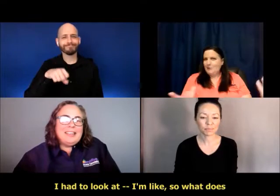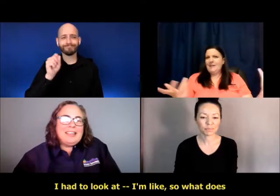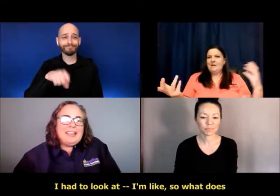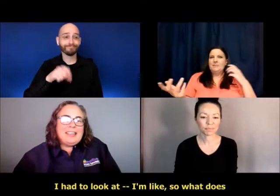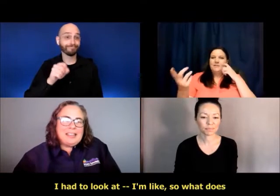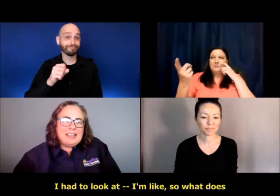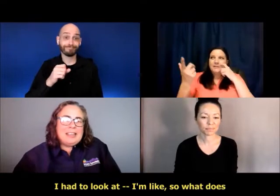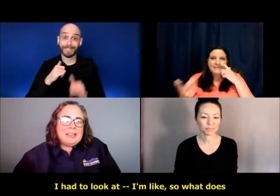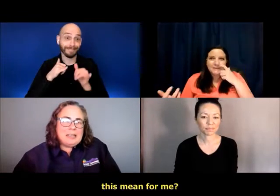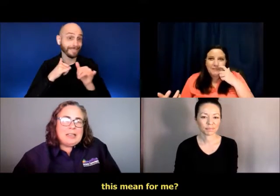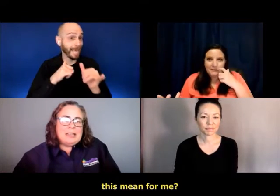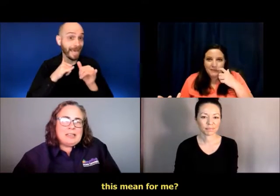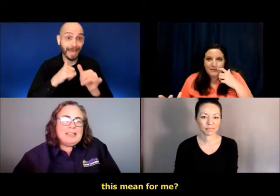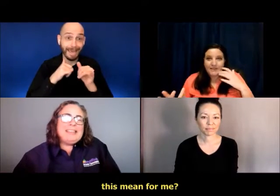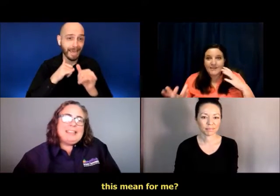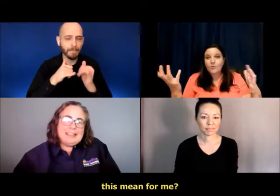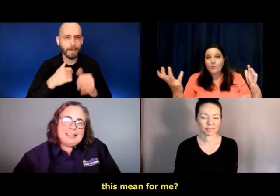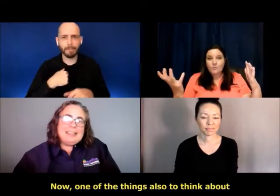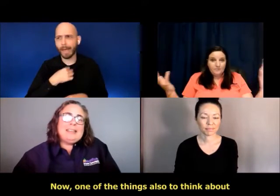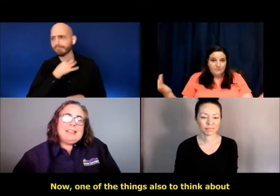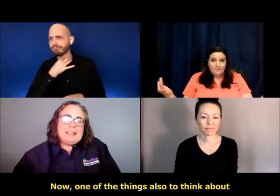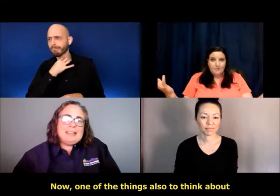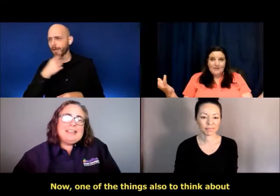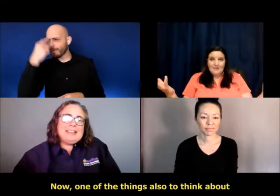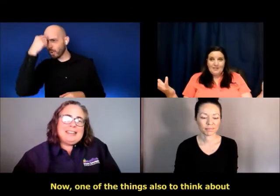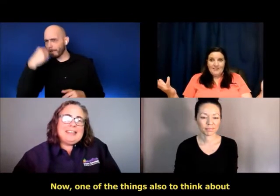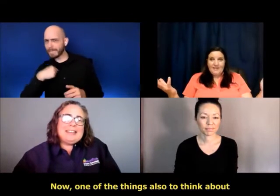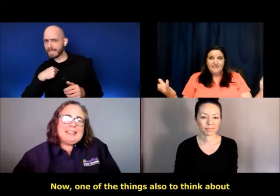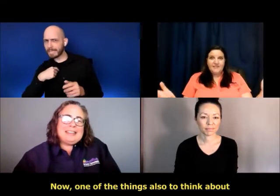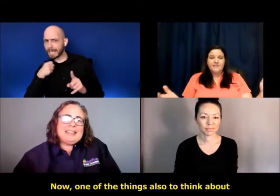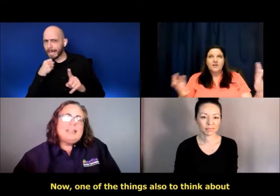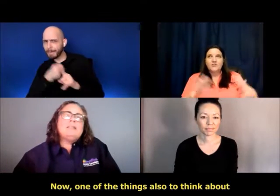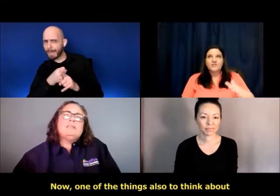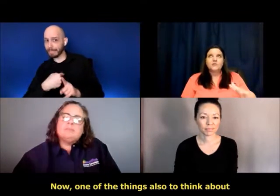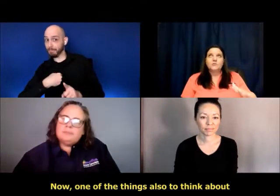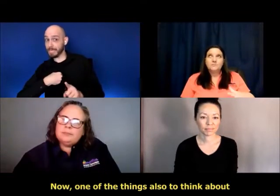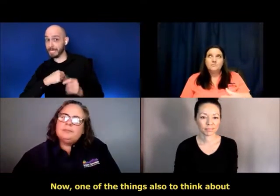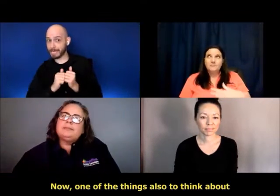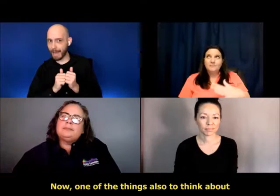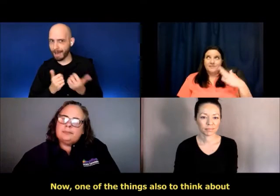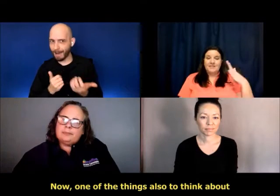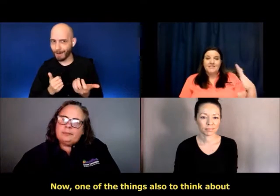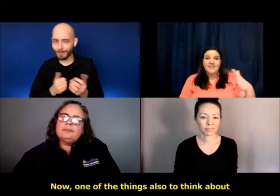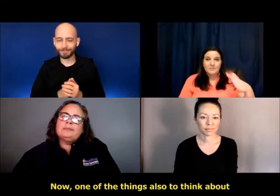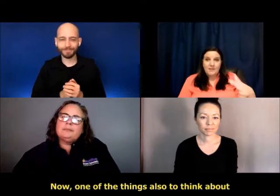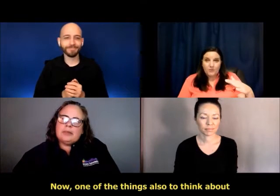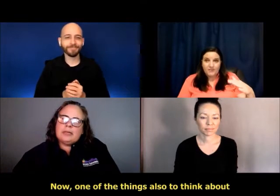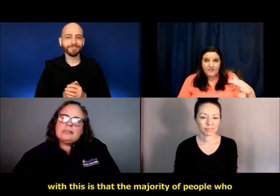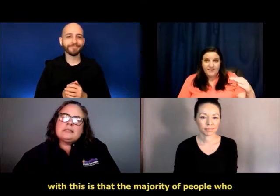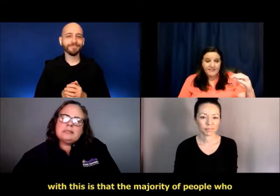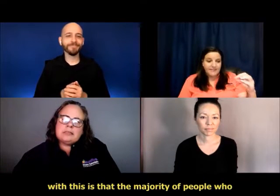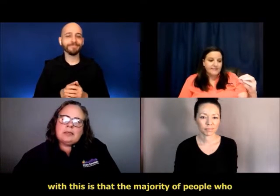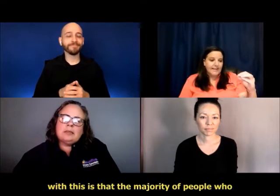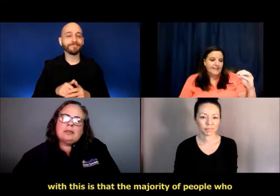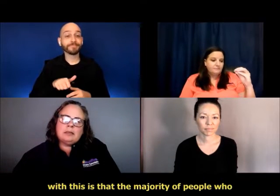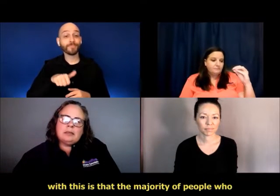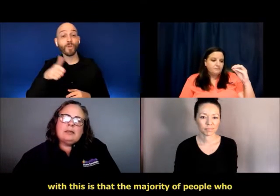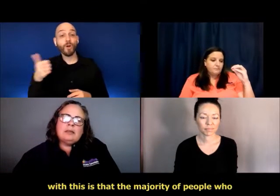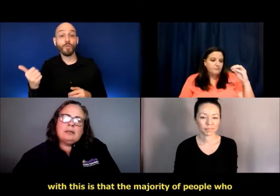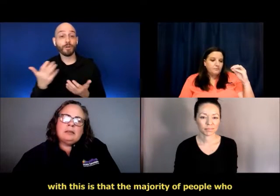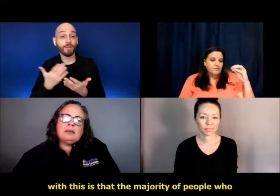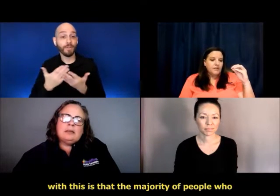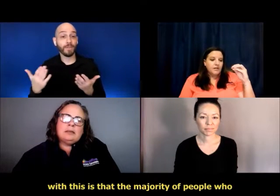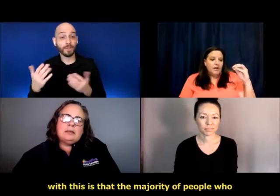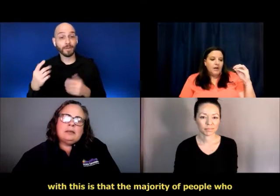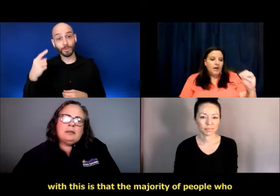me. I had to look at, I'm like, so what does this mean for me? Now, one of the things that also to think about with this is that,